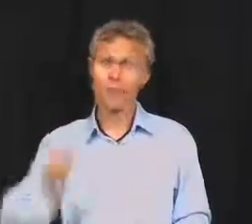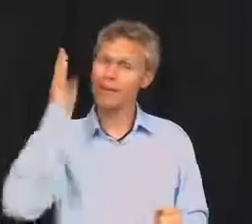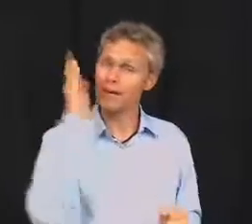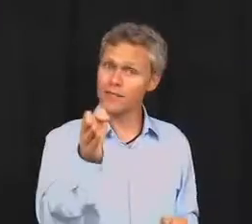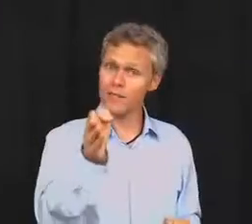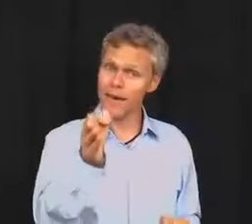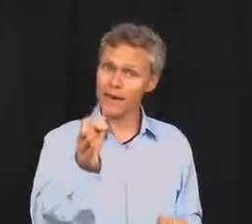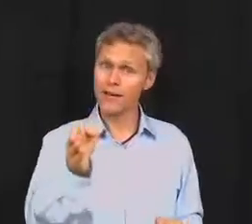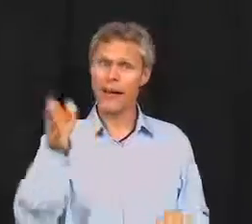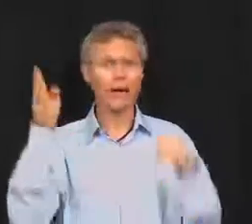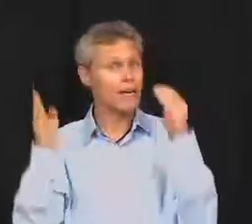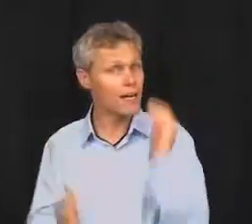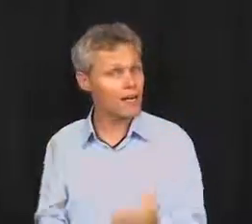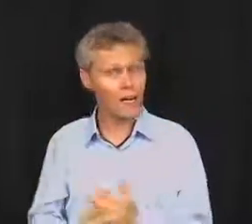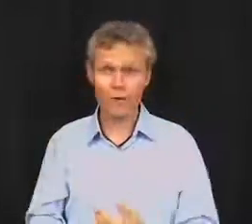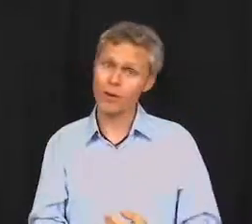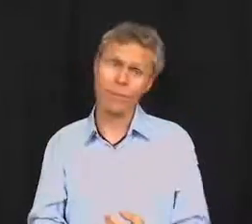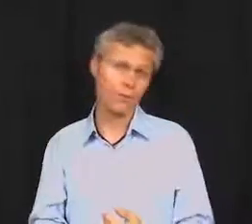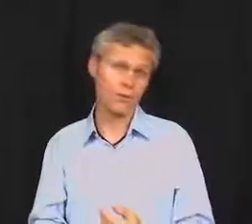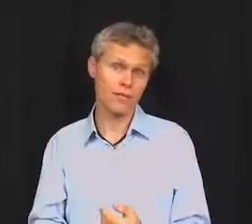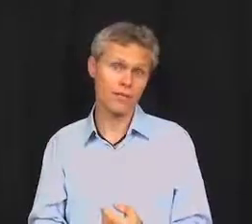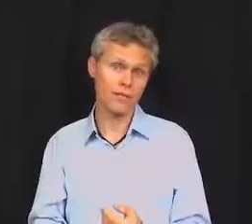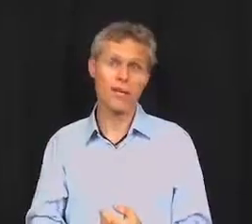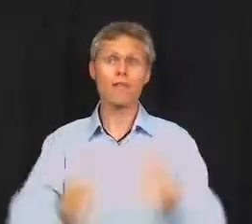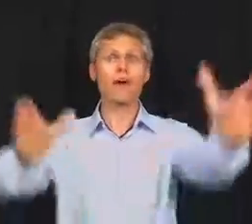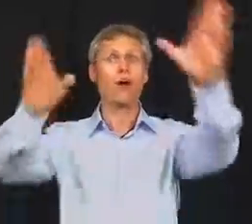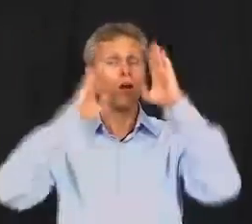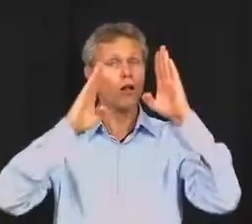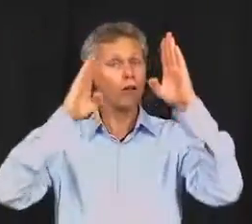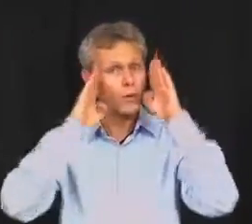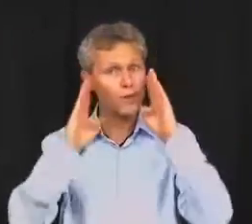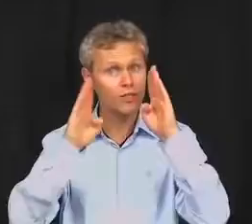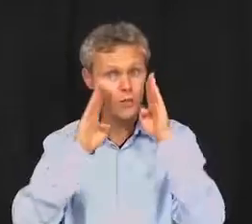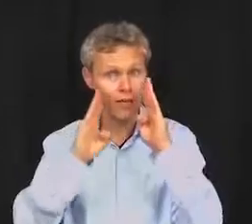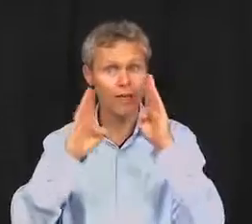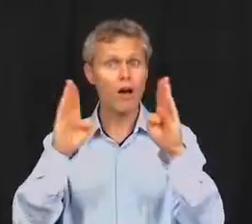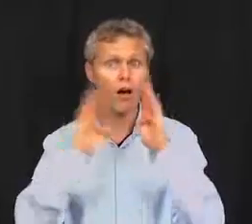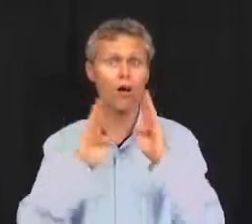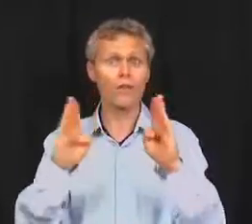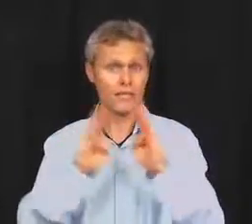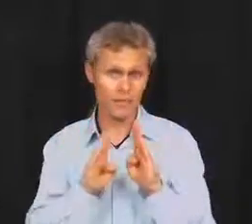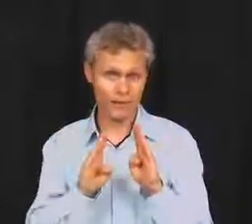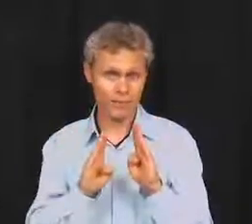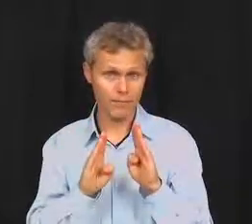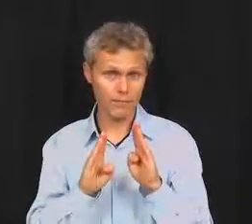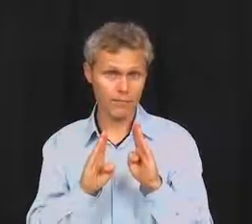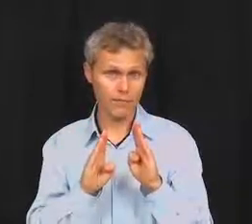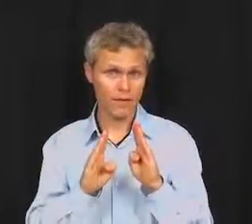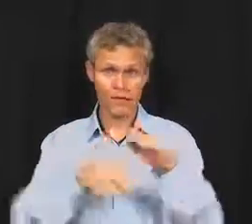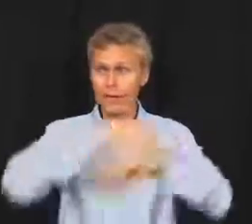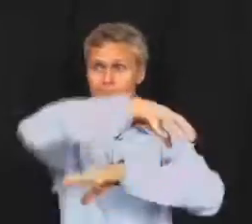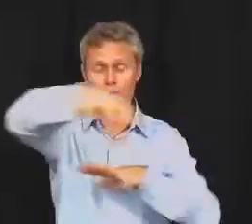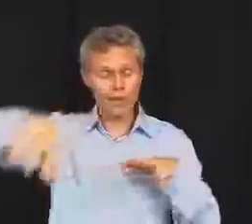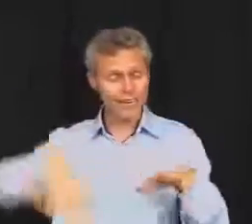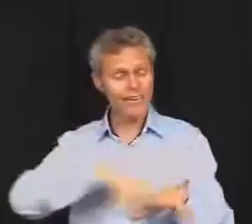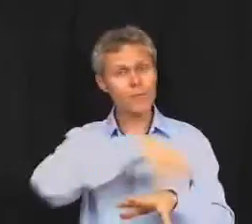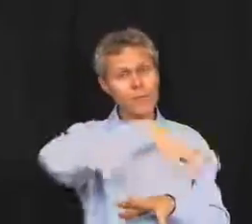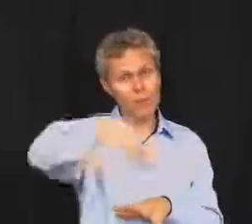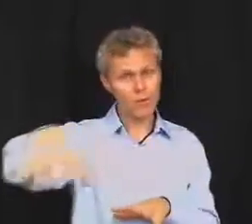Because of that, I never have problems with my students. They are all focused on me all the time. Right? If you're leading people,